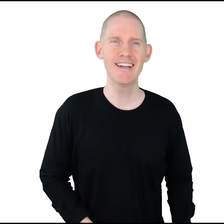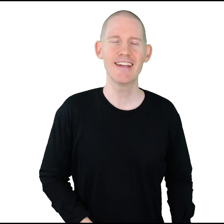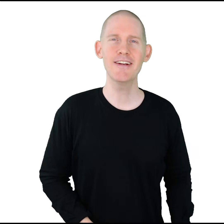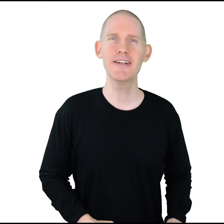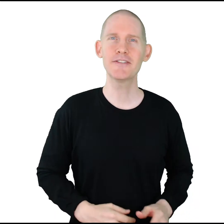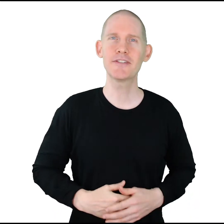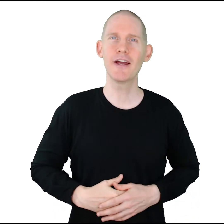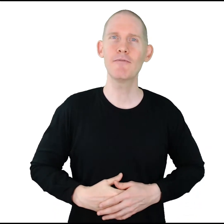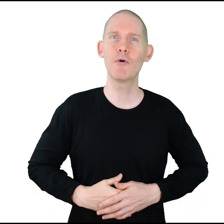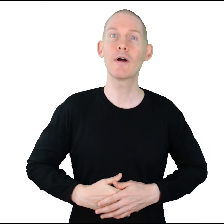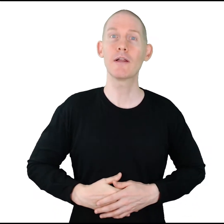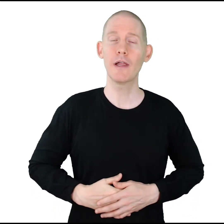Here is a sign for like.